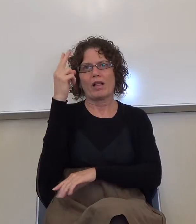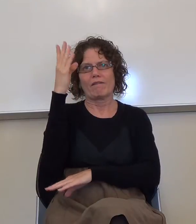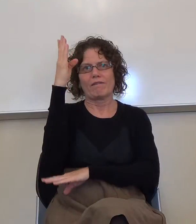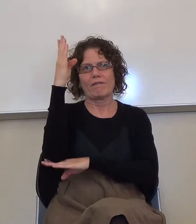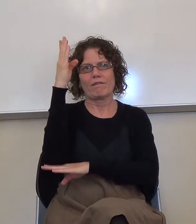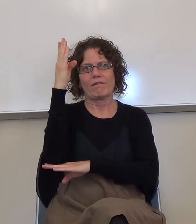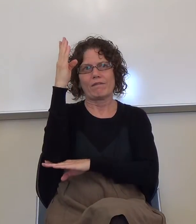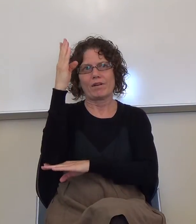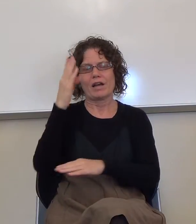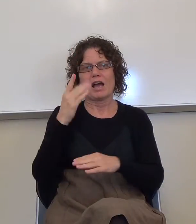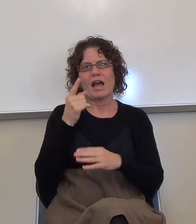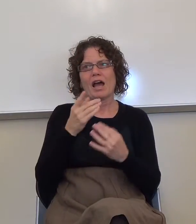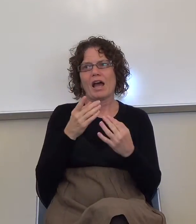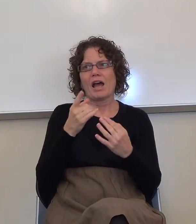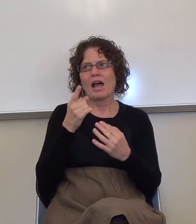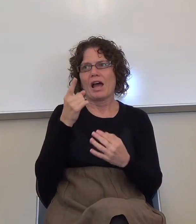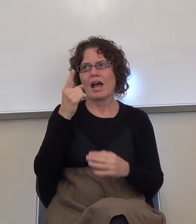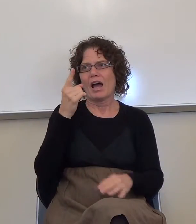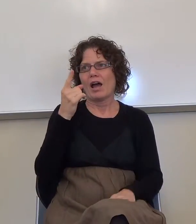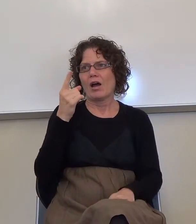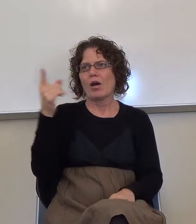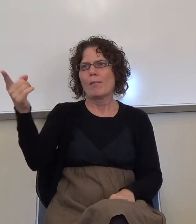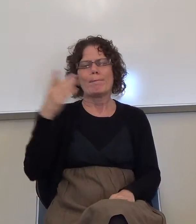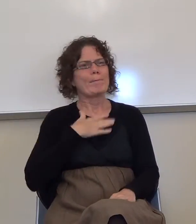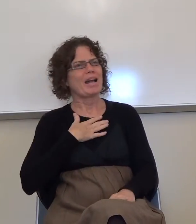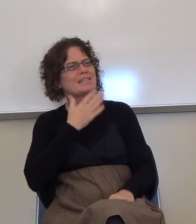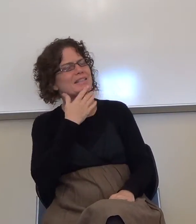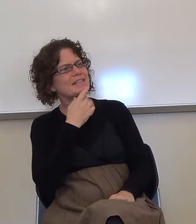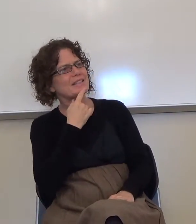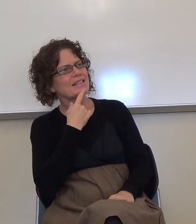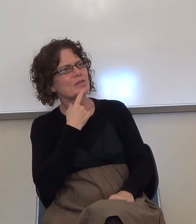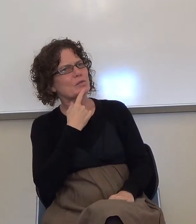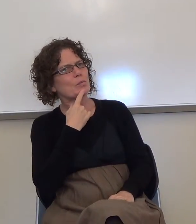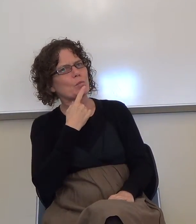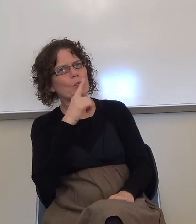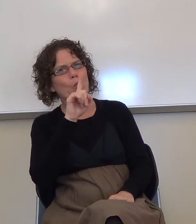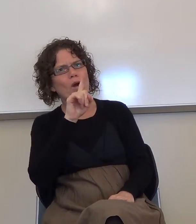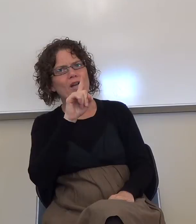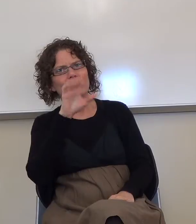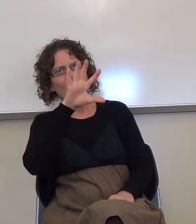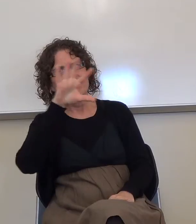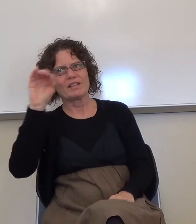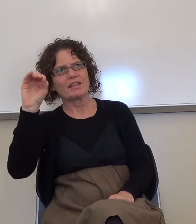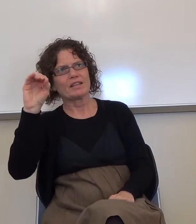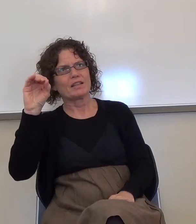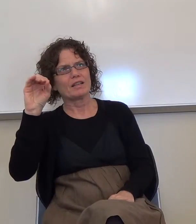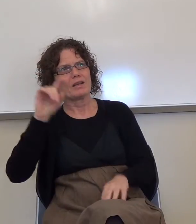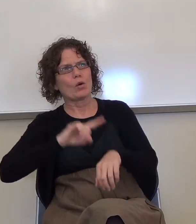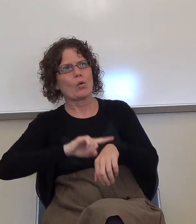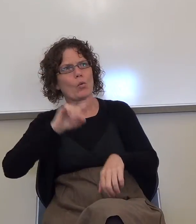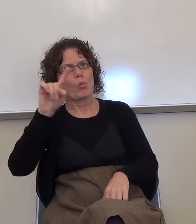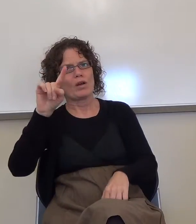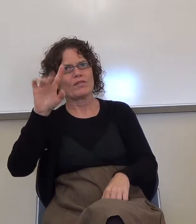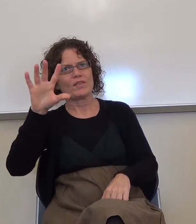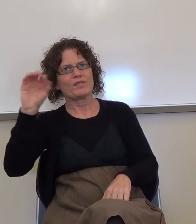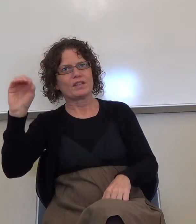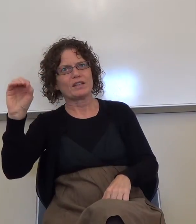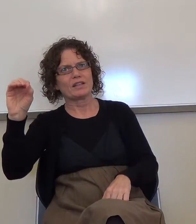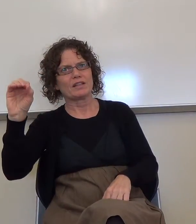.50? It says 1.50. What? 1.50? Okay. Where it says 1.50? Oh! It's like 11.50.